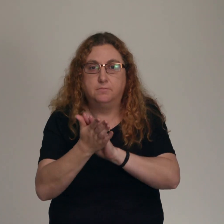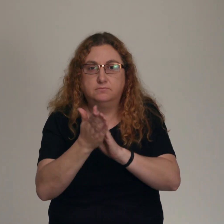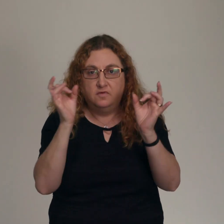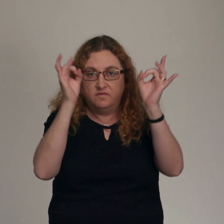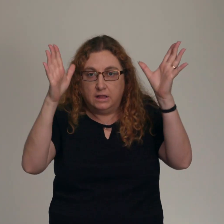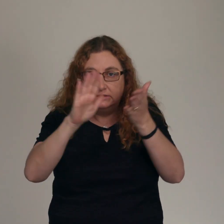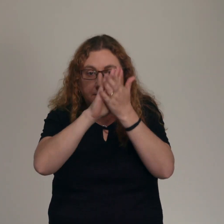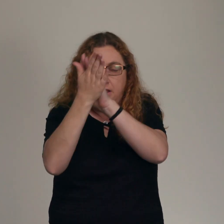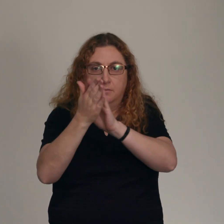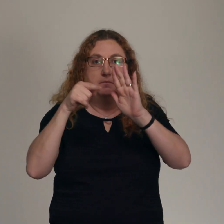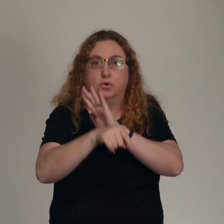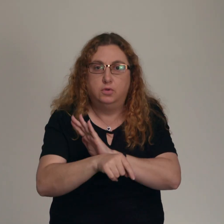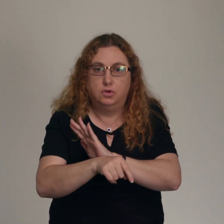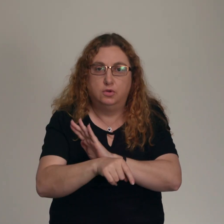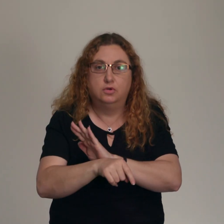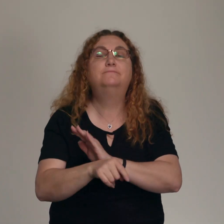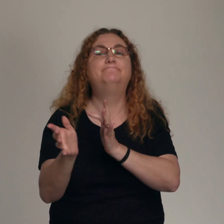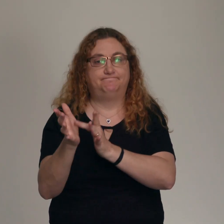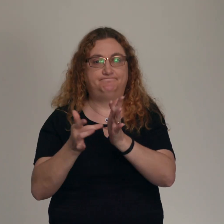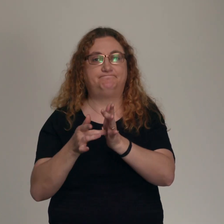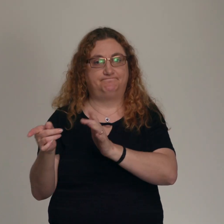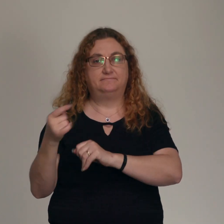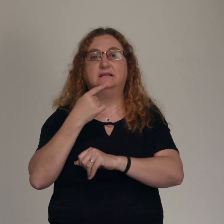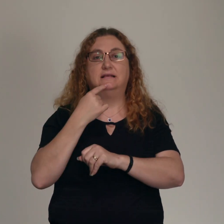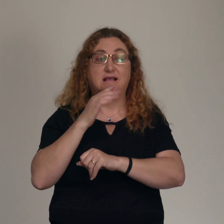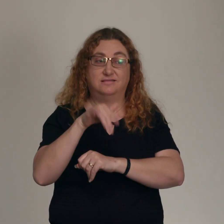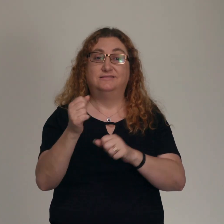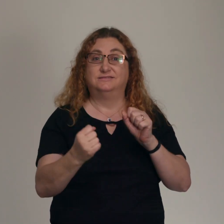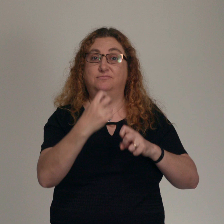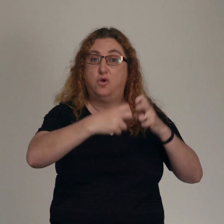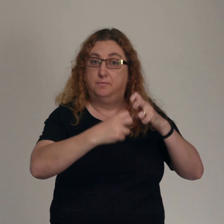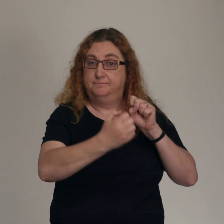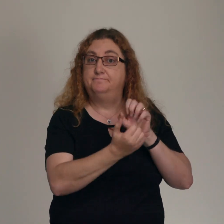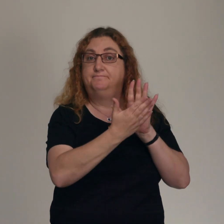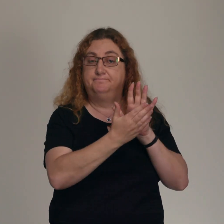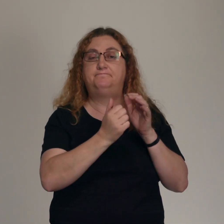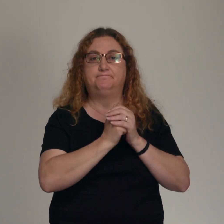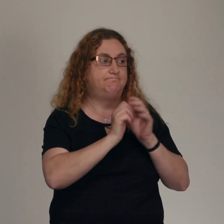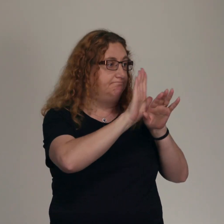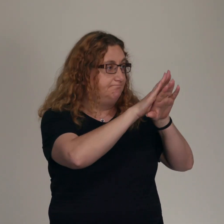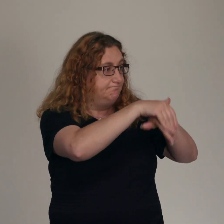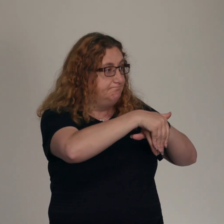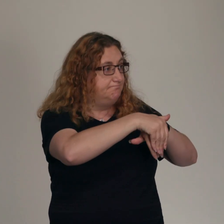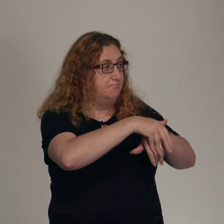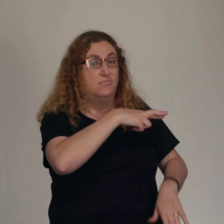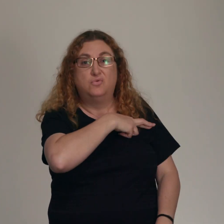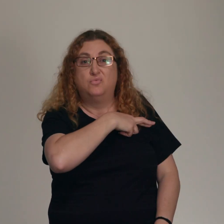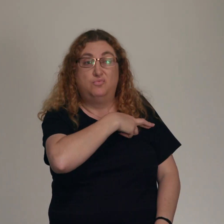See, this was the problem that Jesus was addressing in the Sermon on the Mount. This idea of the hypocrisy of the Pharisees. So